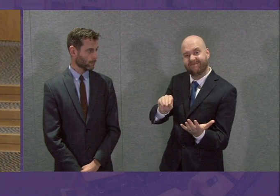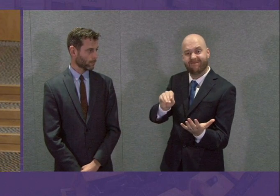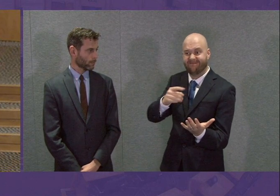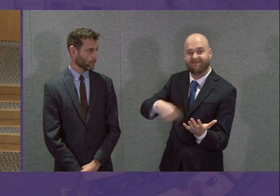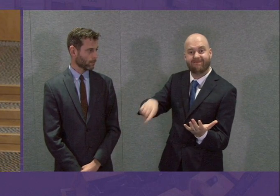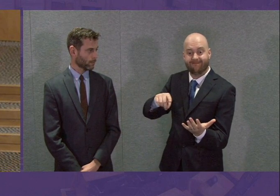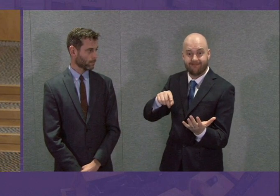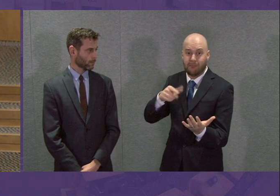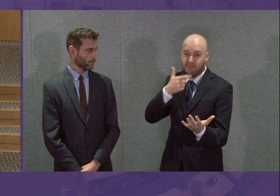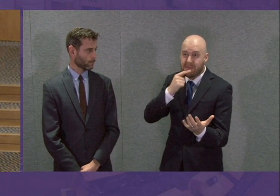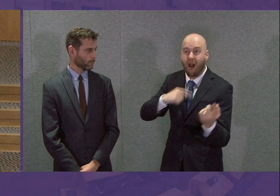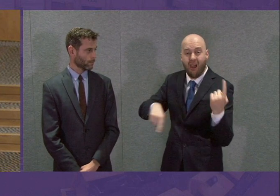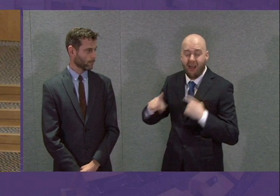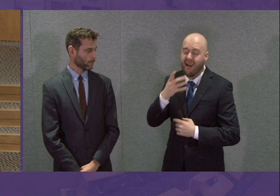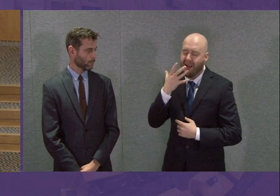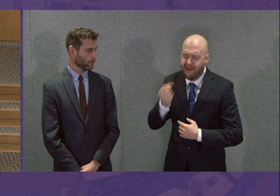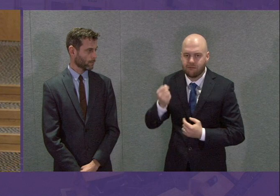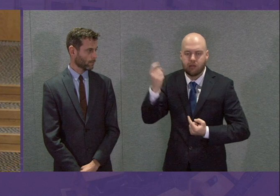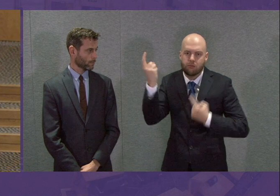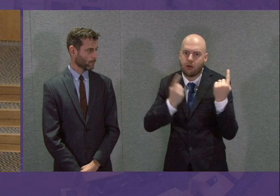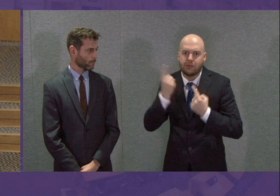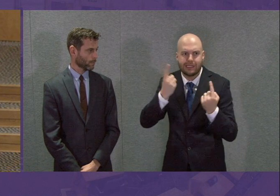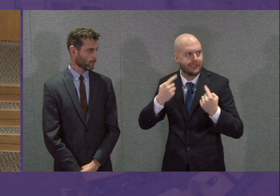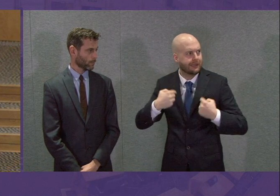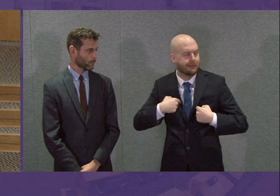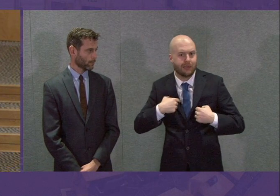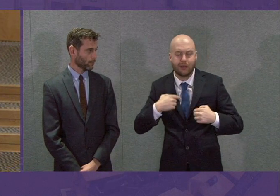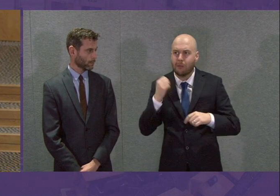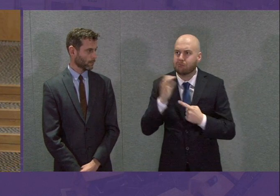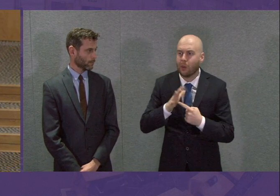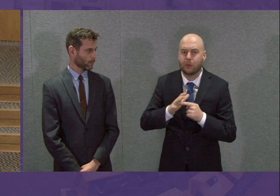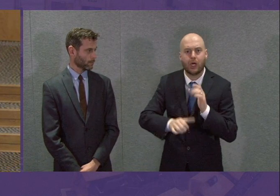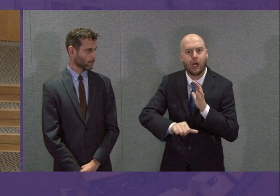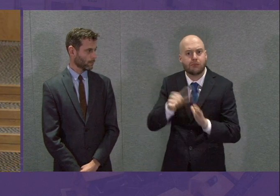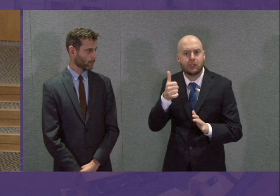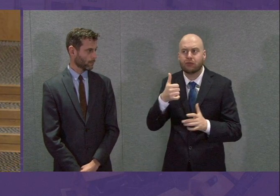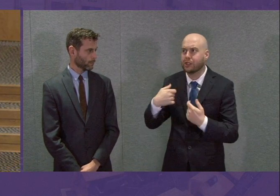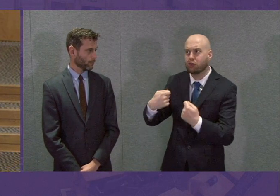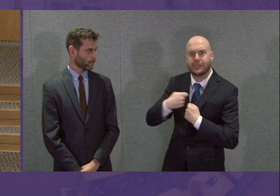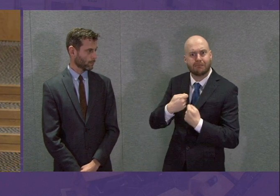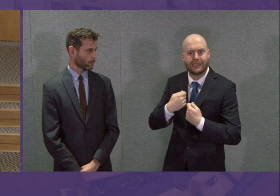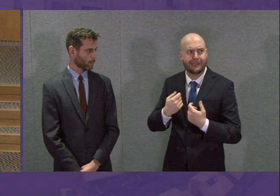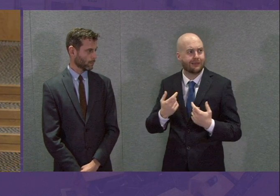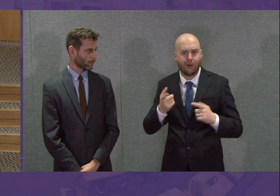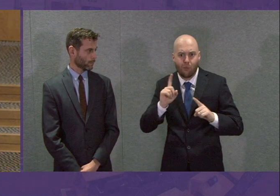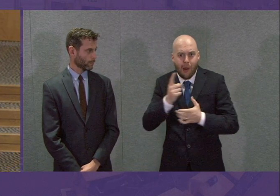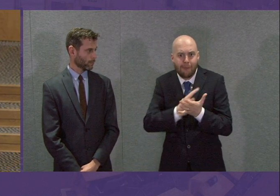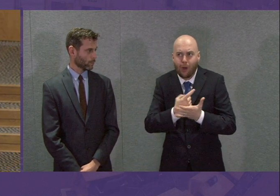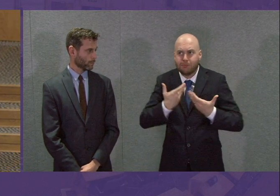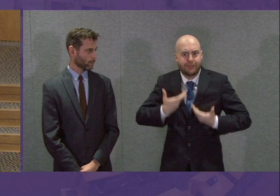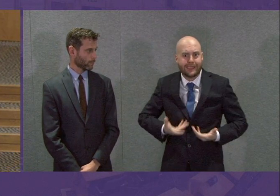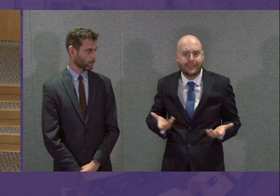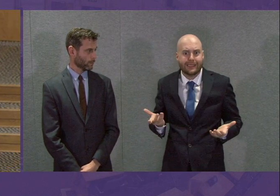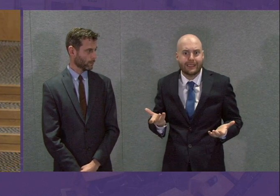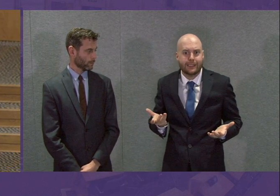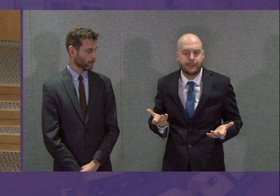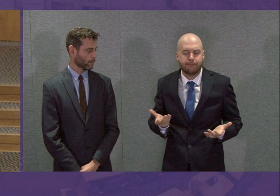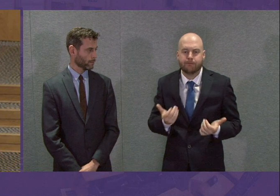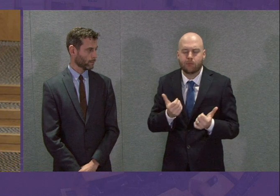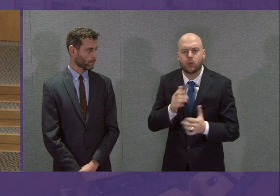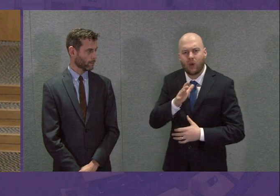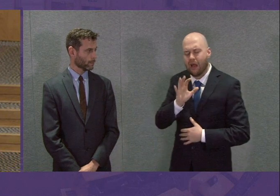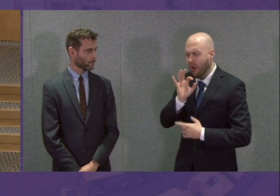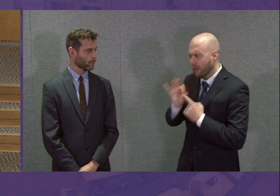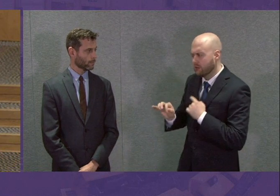for their own operations and their own treatment. So what can the First Minister tell my